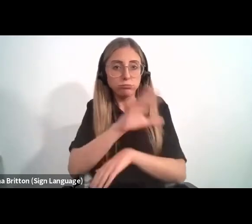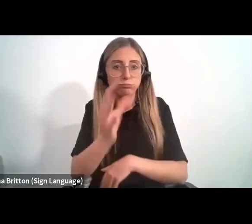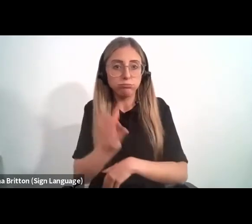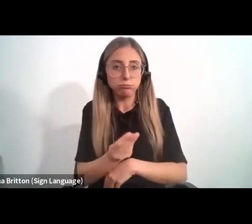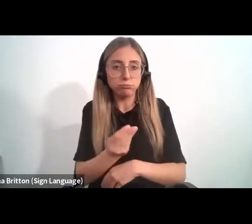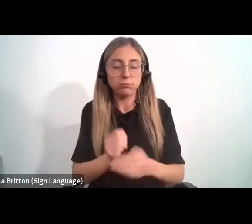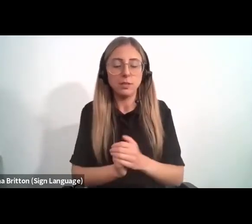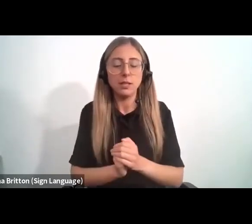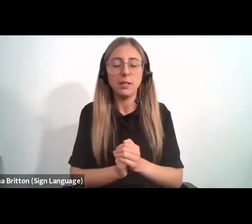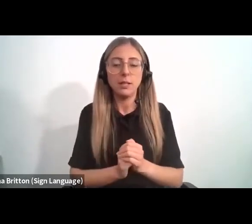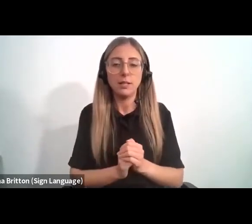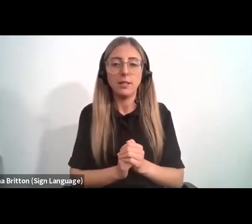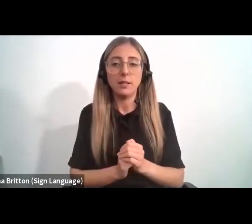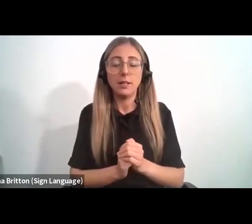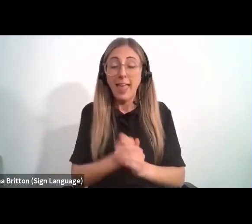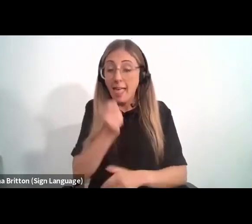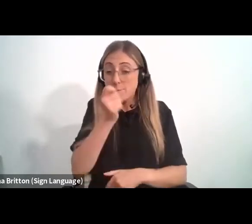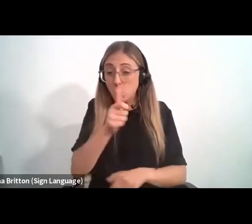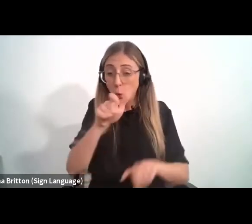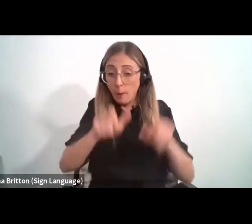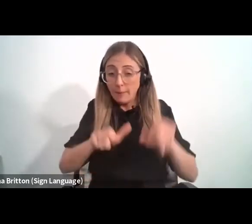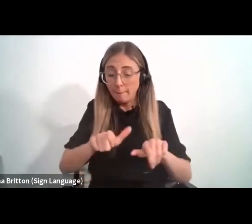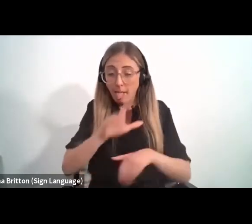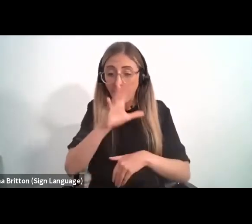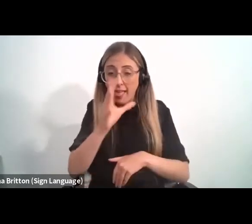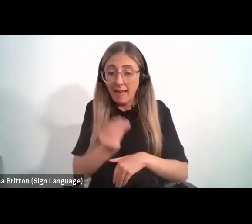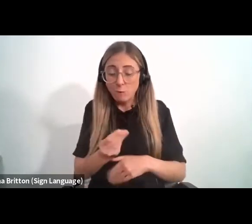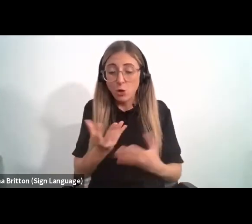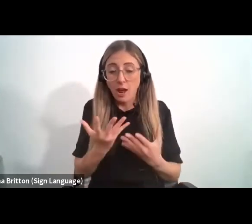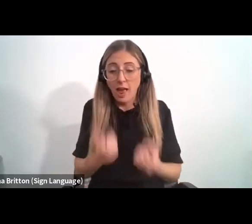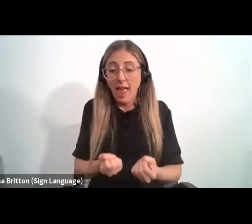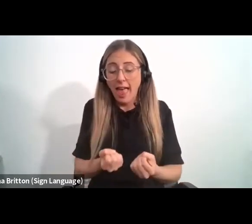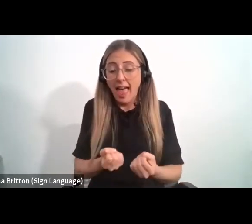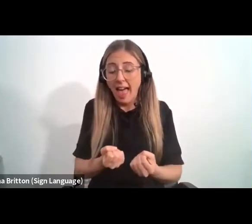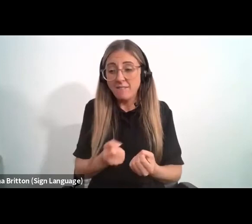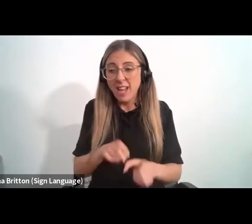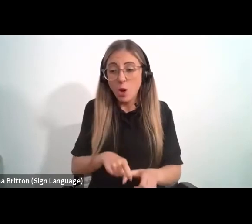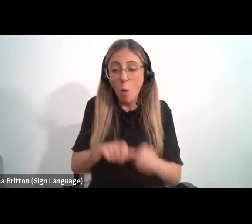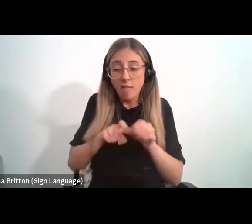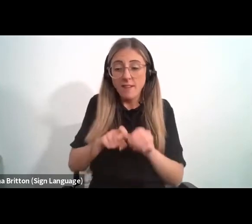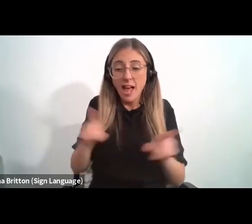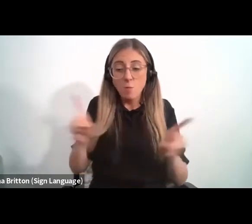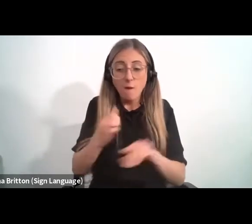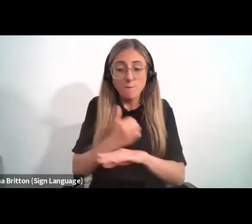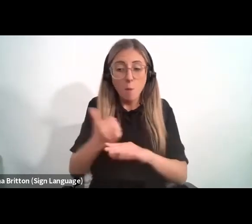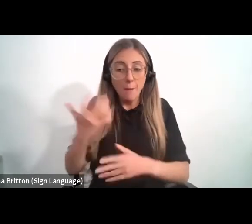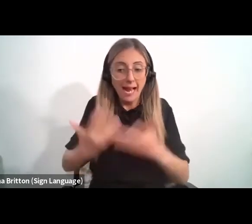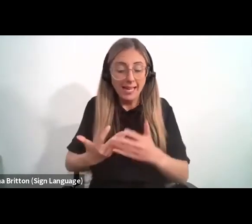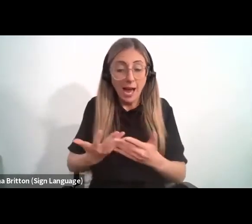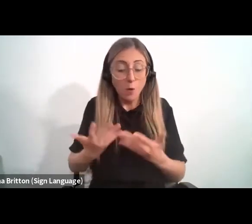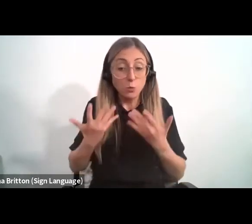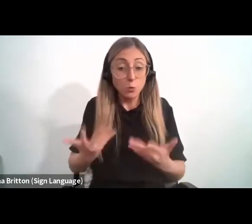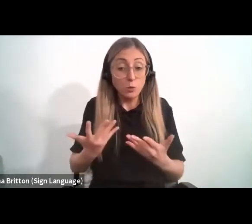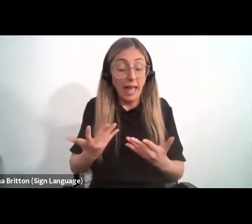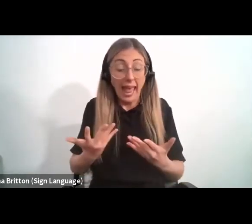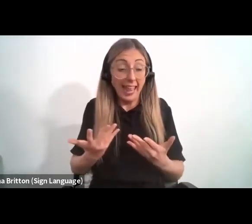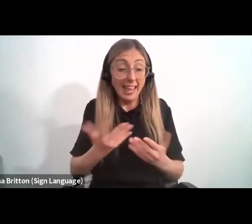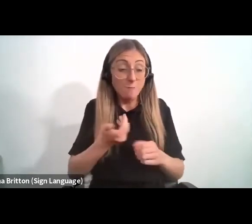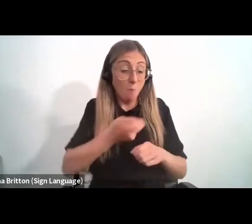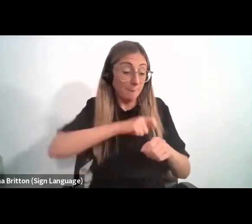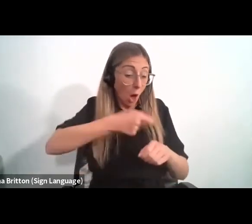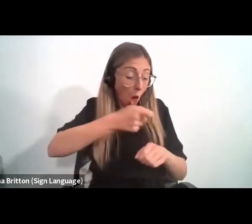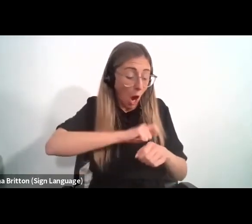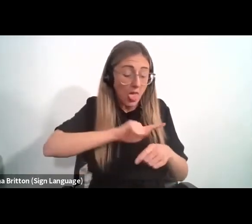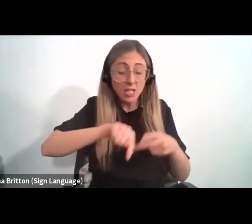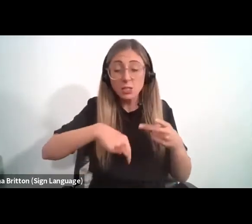Africa, relatively few people have traditionally qualified for bank accounts. But today, everything from bananas in the marketplace